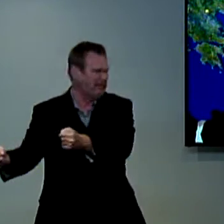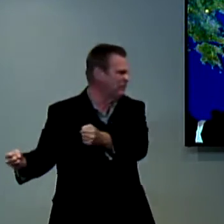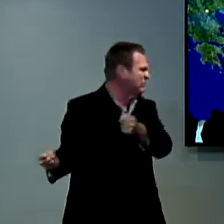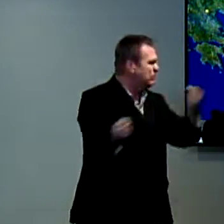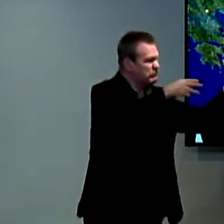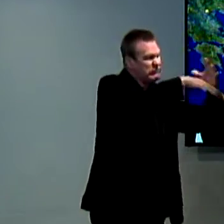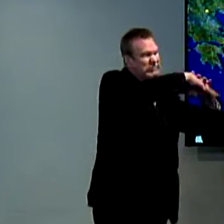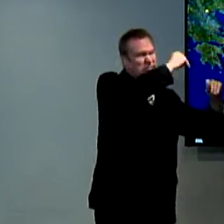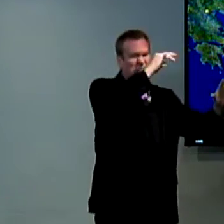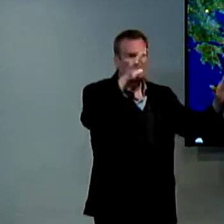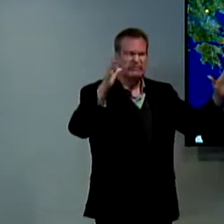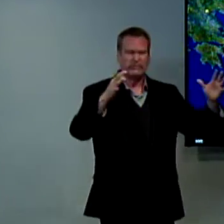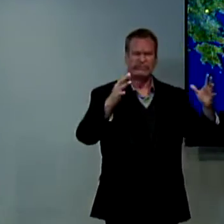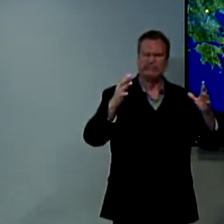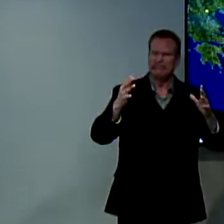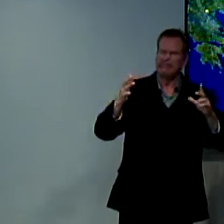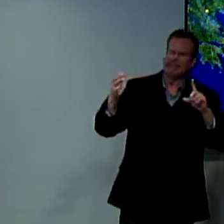they wanted to capture them and take them out